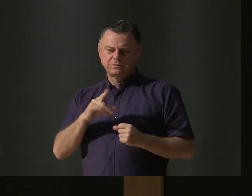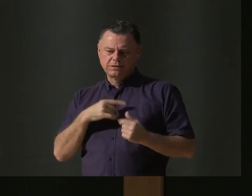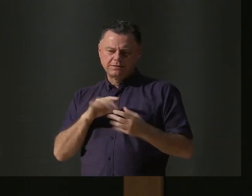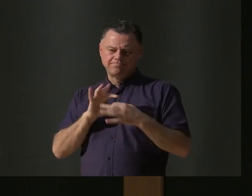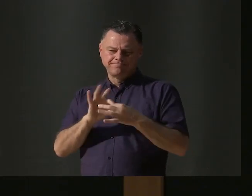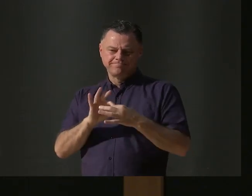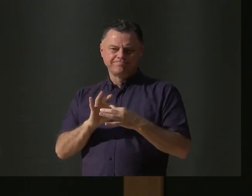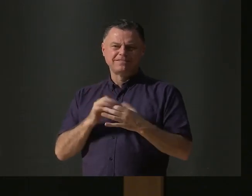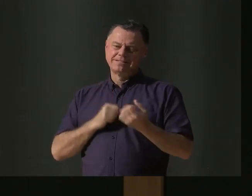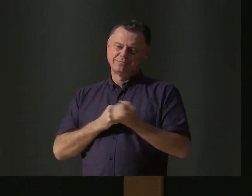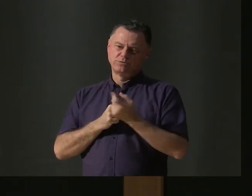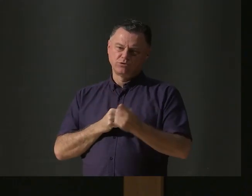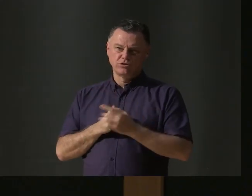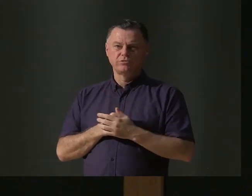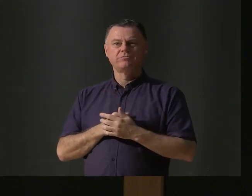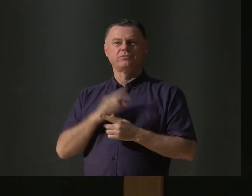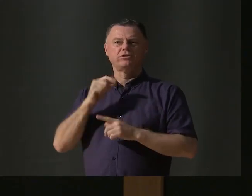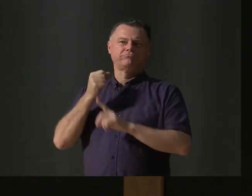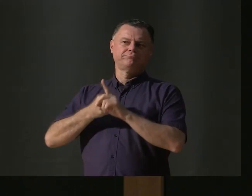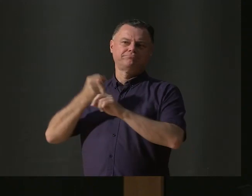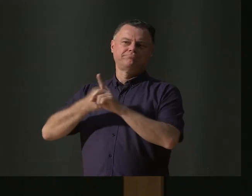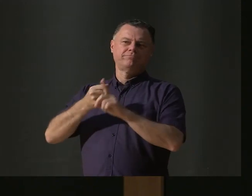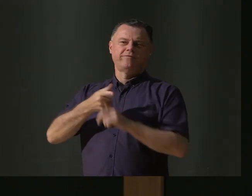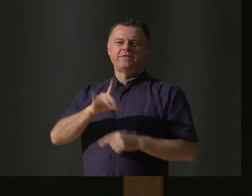Be inspired and advocate in small, actionable ways.